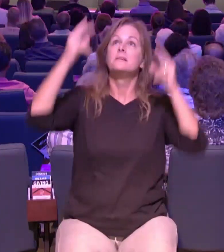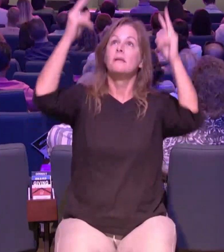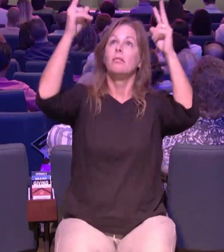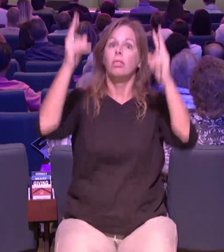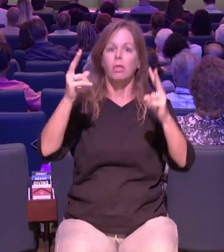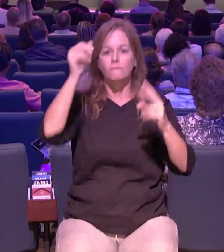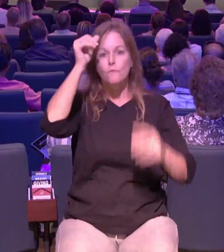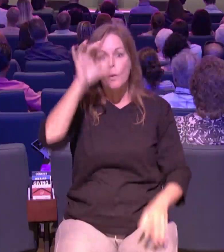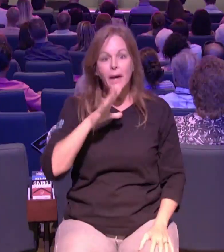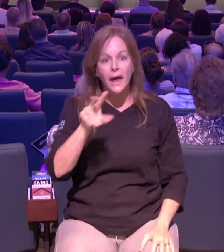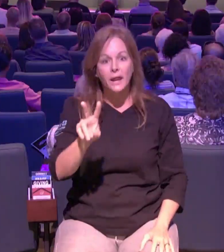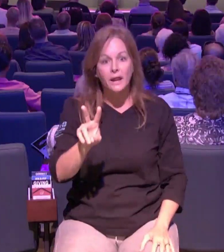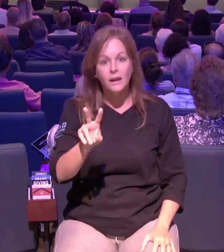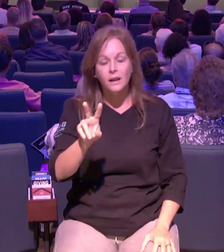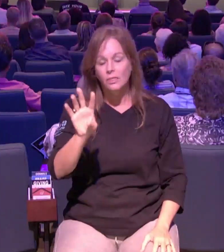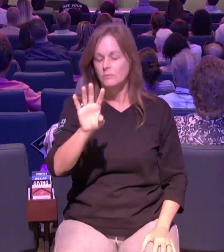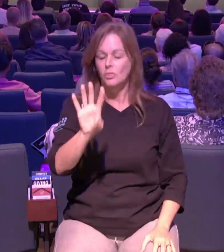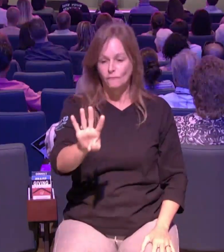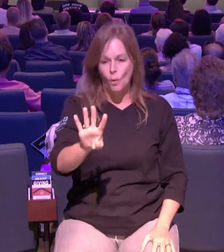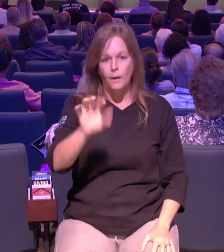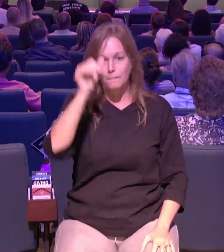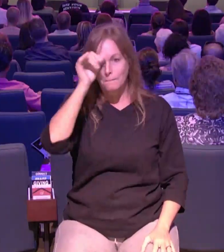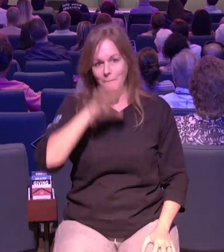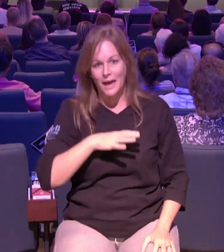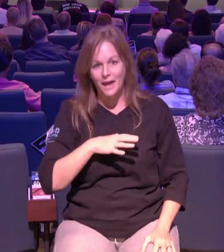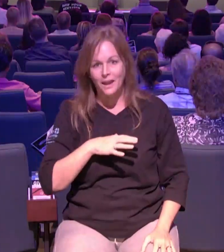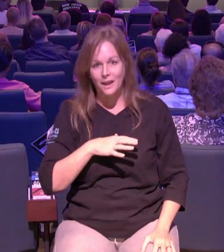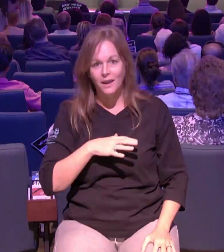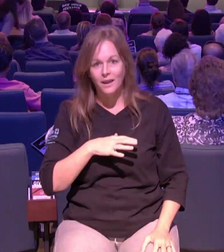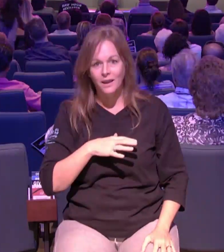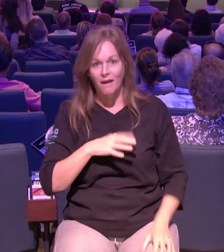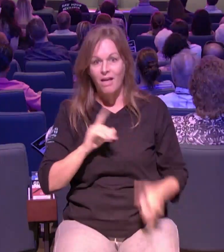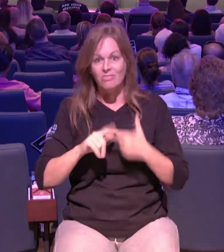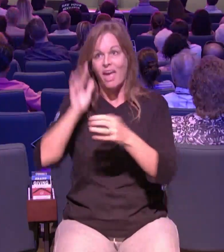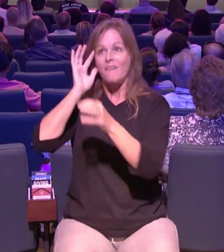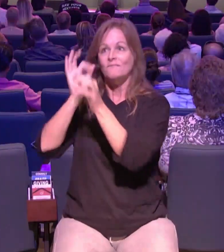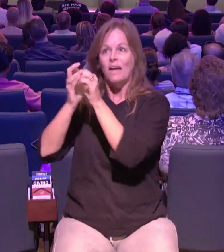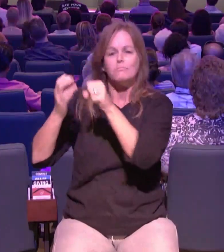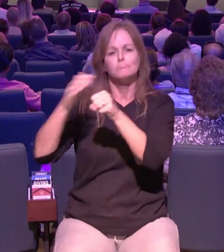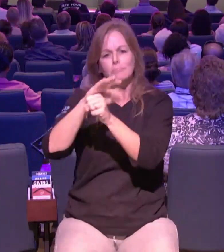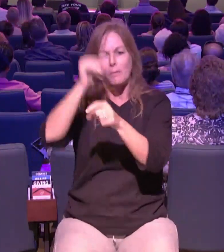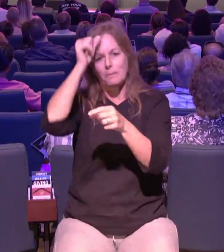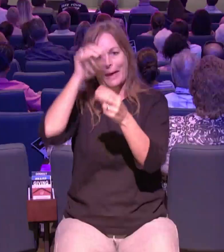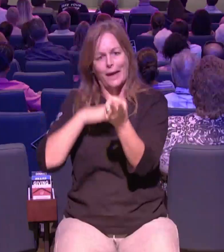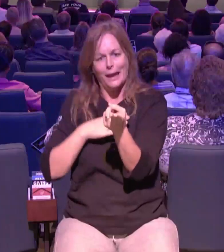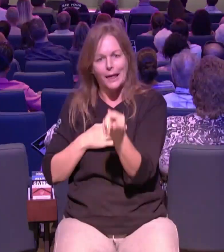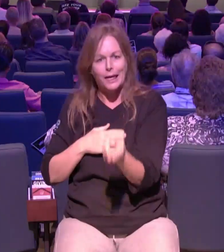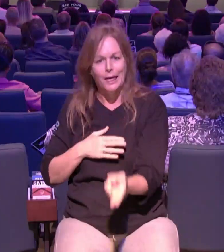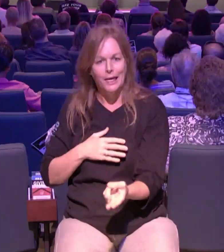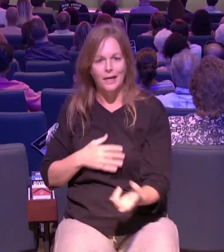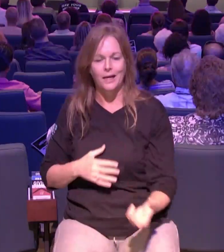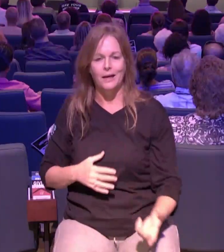what i know there are people all around us that are paralyzed spiritually and paralyzed emotionally